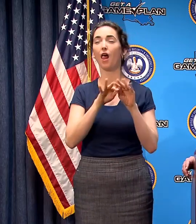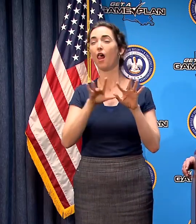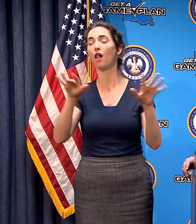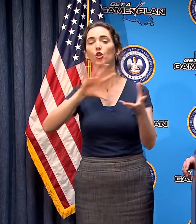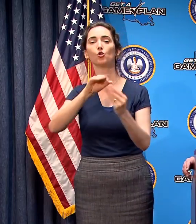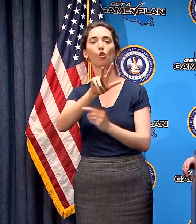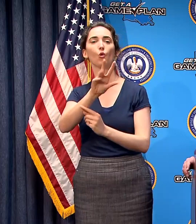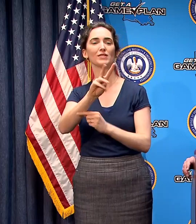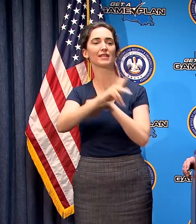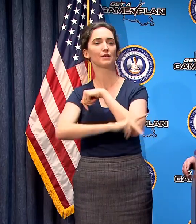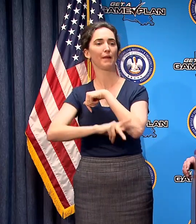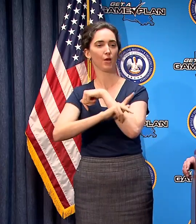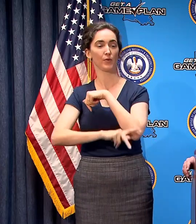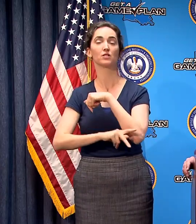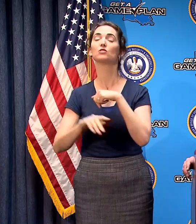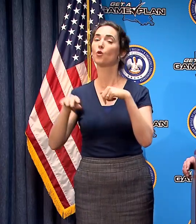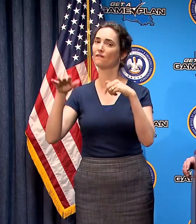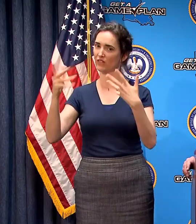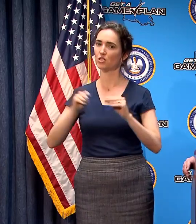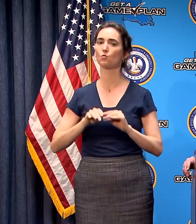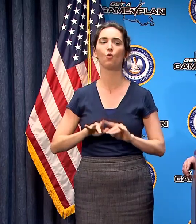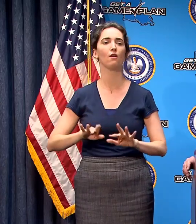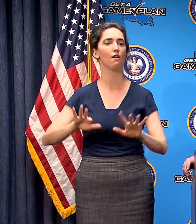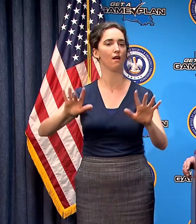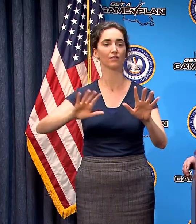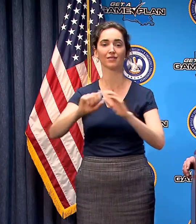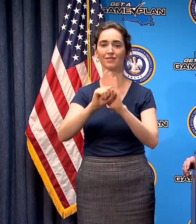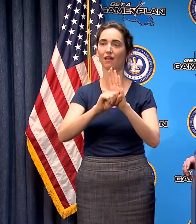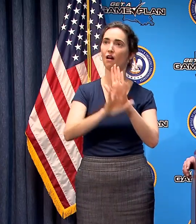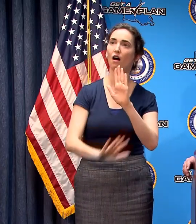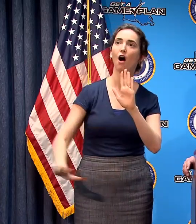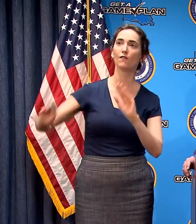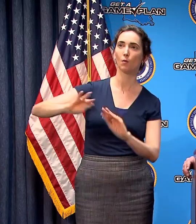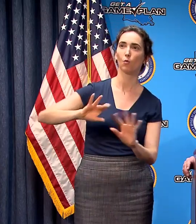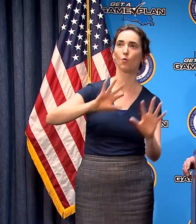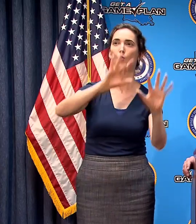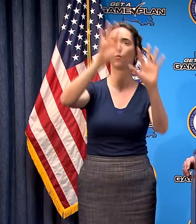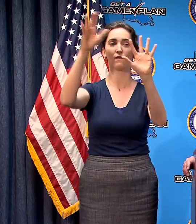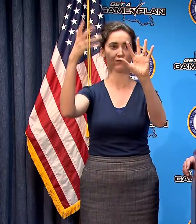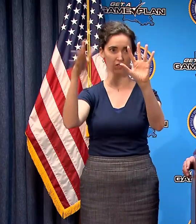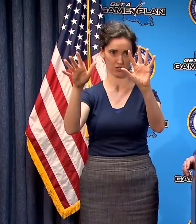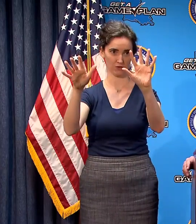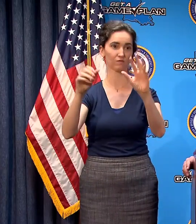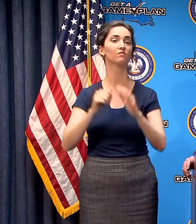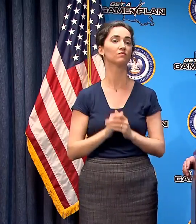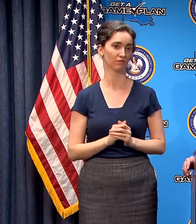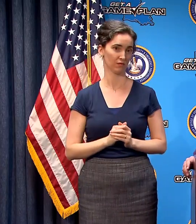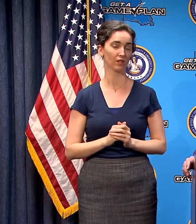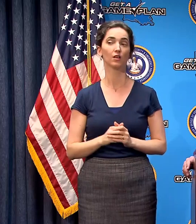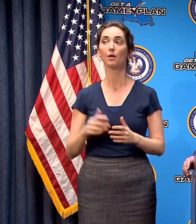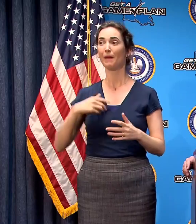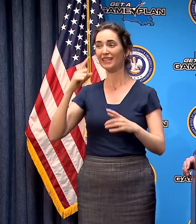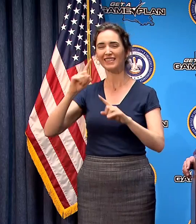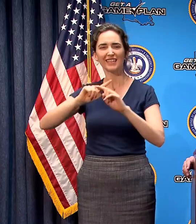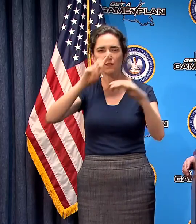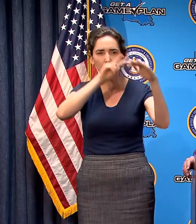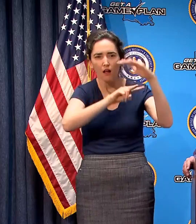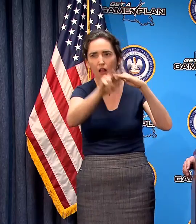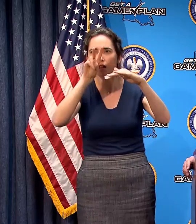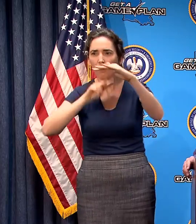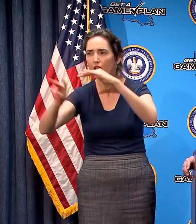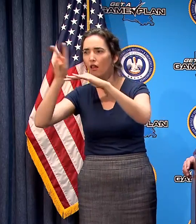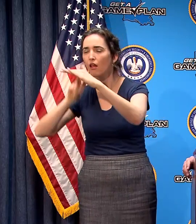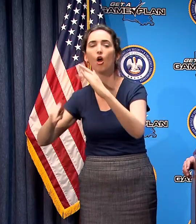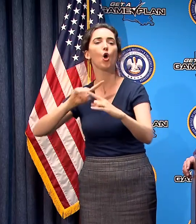so spread has taken place across the state i have seen a number of projections as to when we could run out of